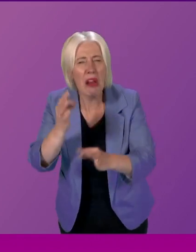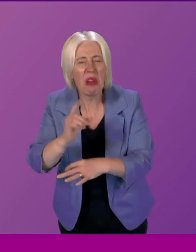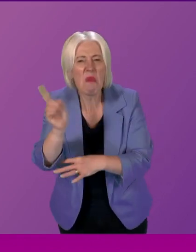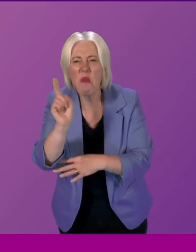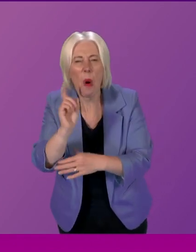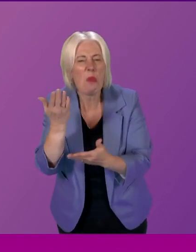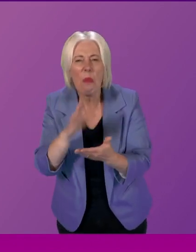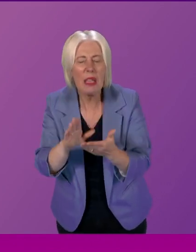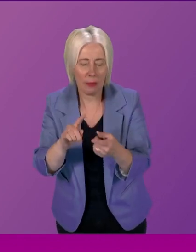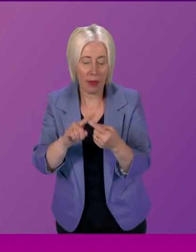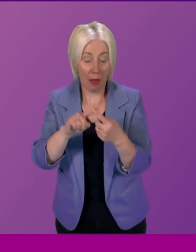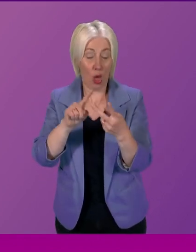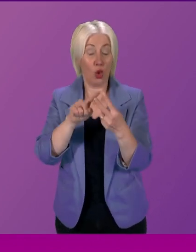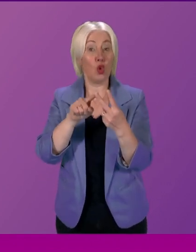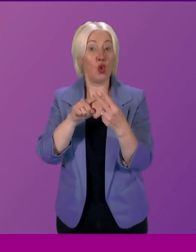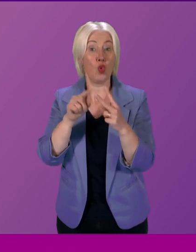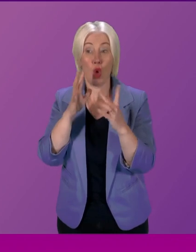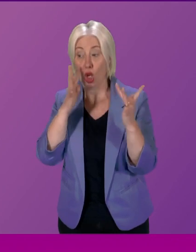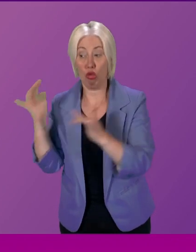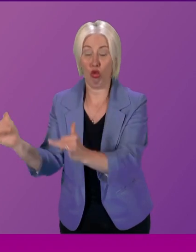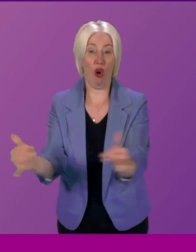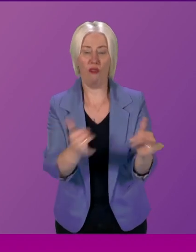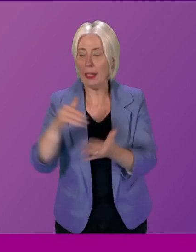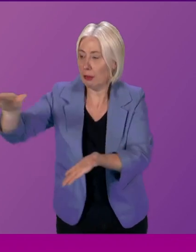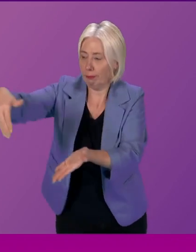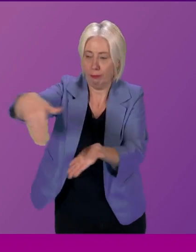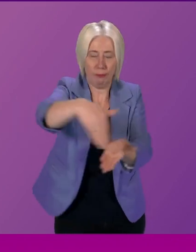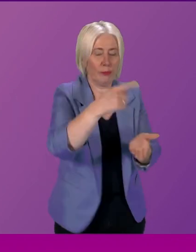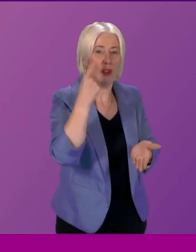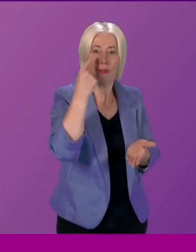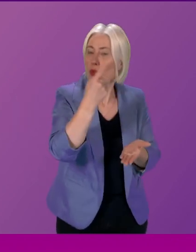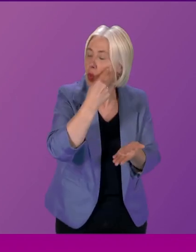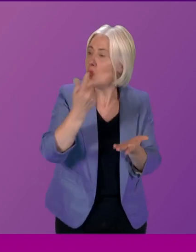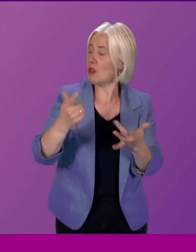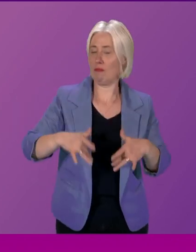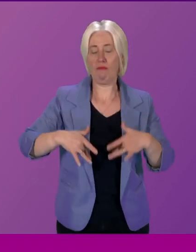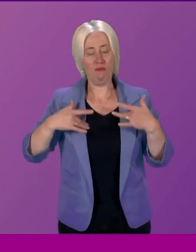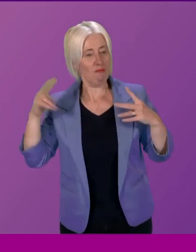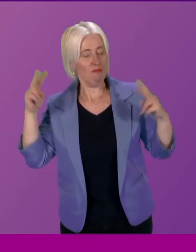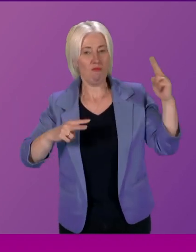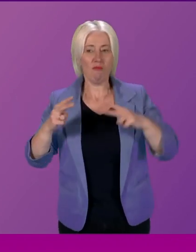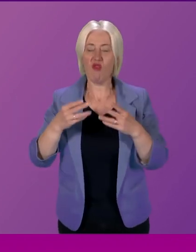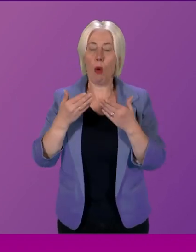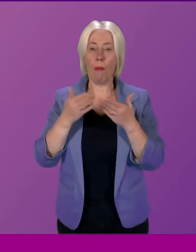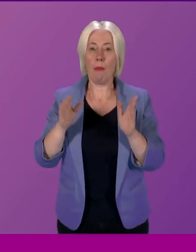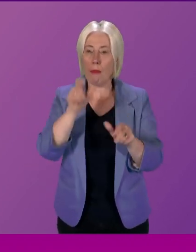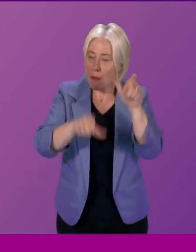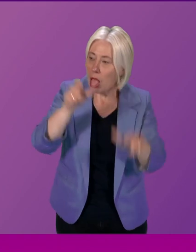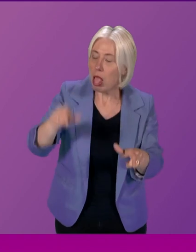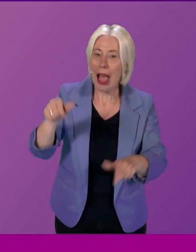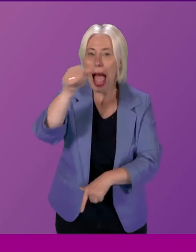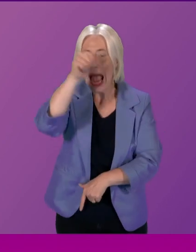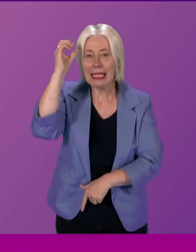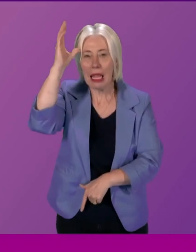It's involved two initial surveys that gathered views from the public and organisations and academics. We established a citizens'